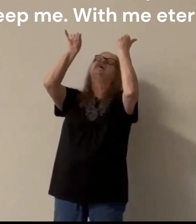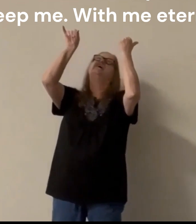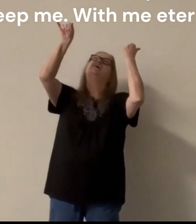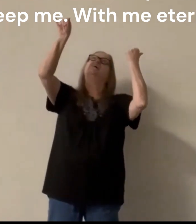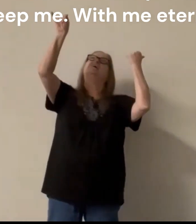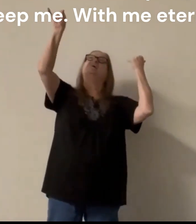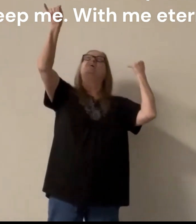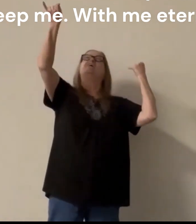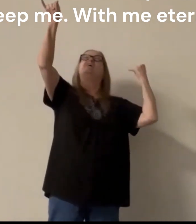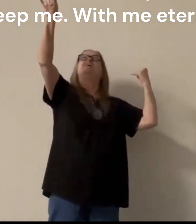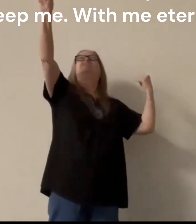It's time.